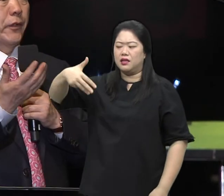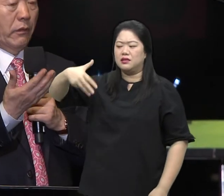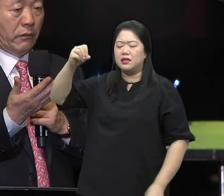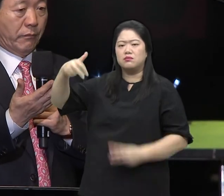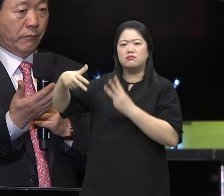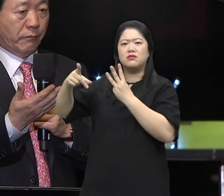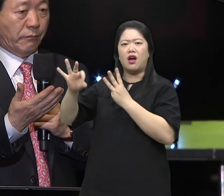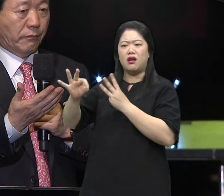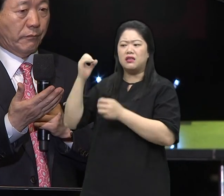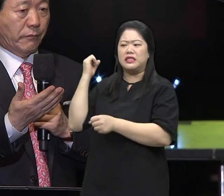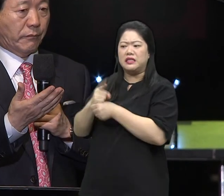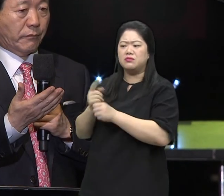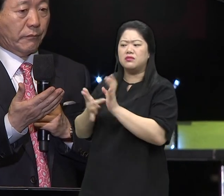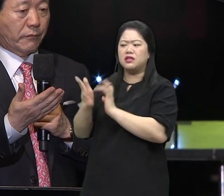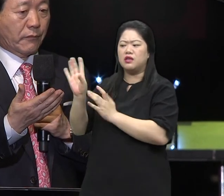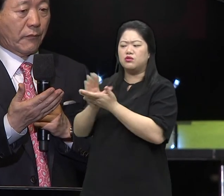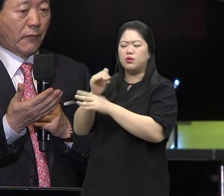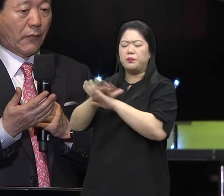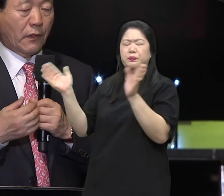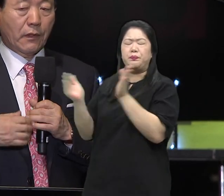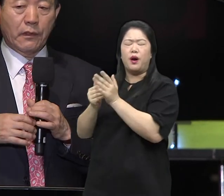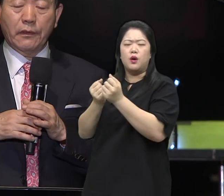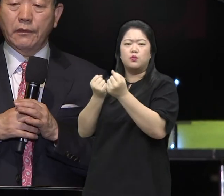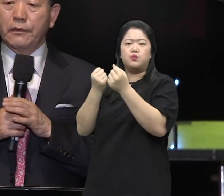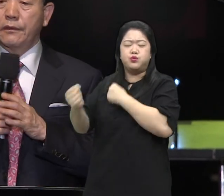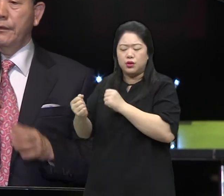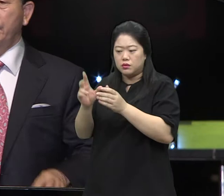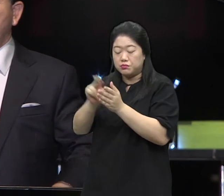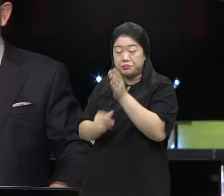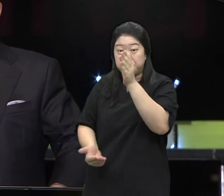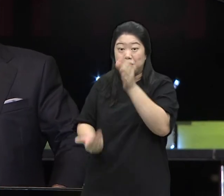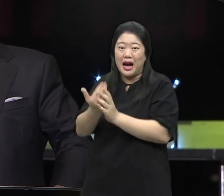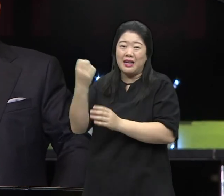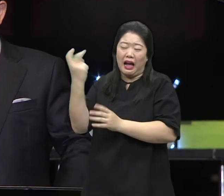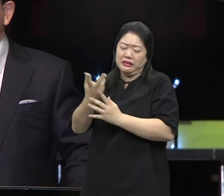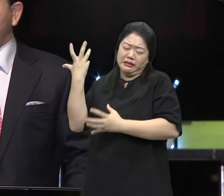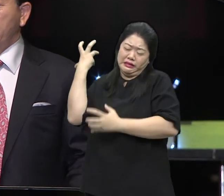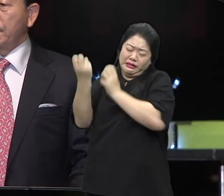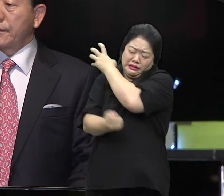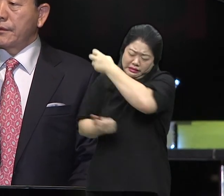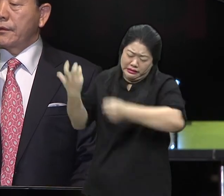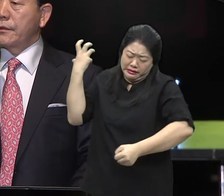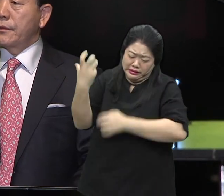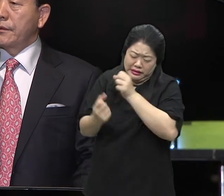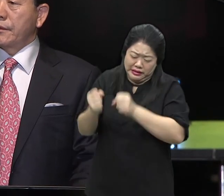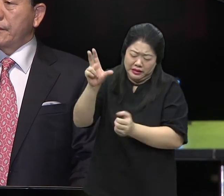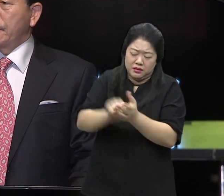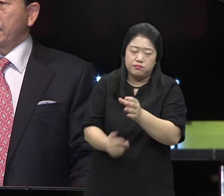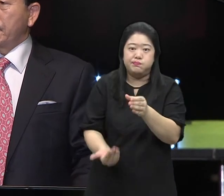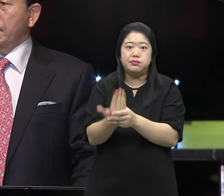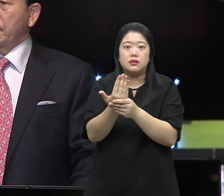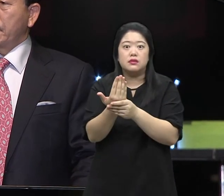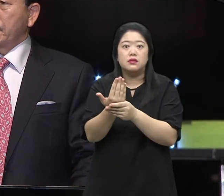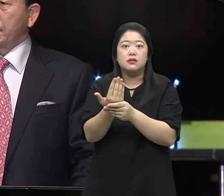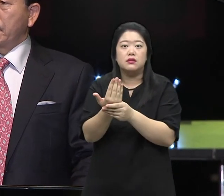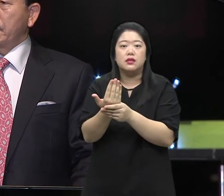That many people might be doing things well, but when a bit of a problem of profit and loss comes to that, they go back to the me of Genesis chapter 3.